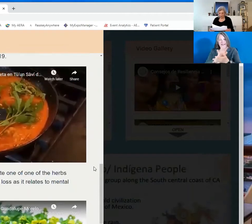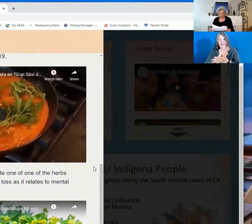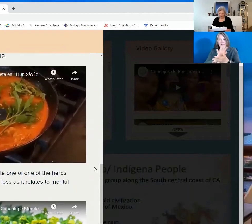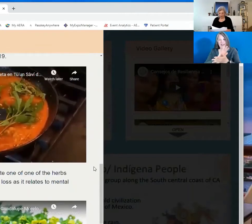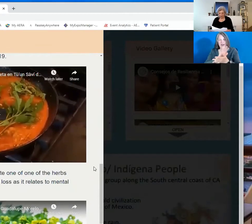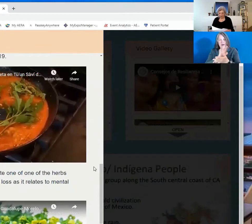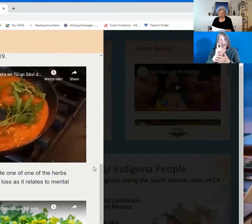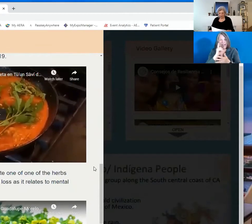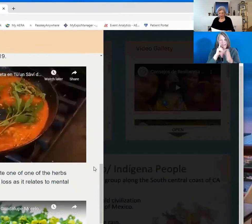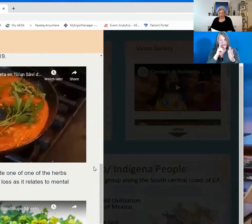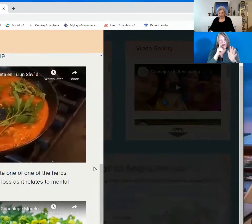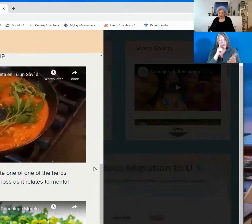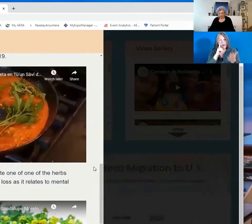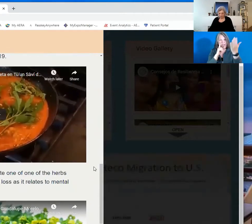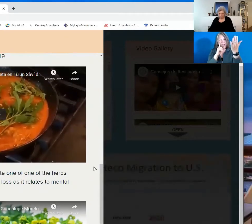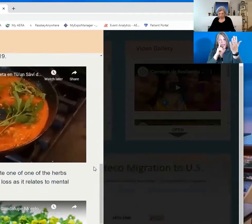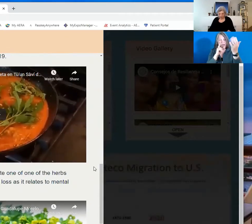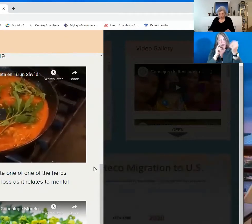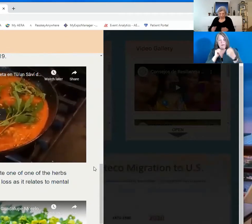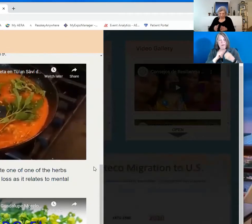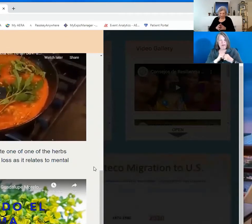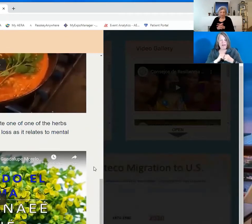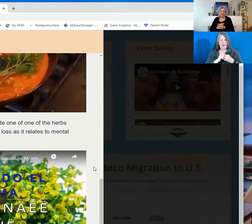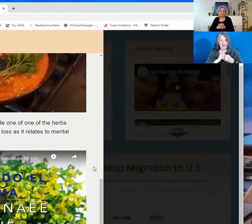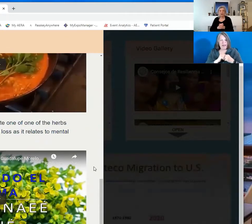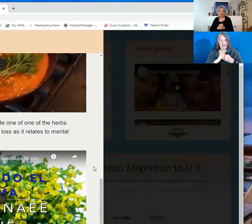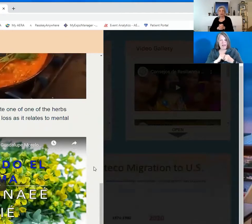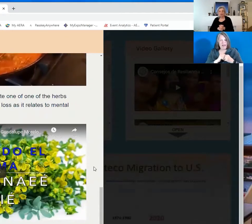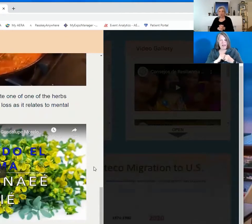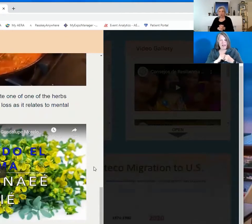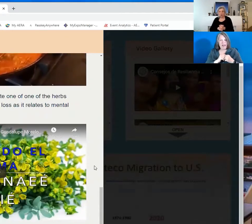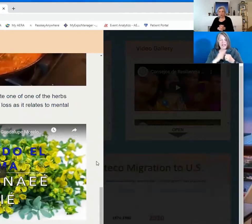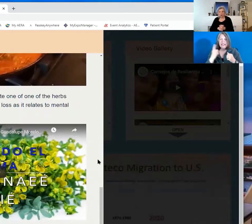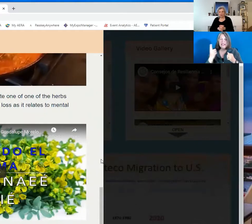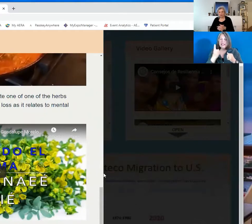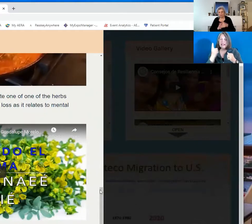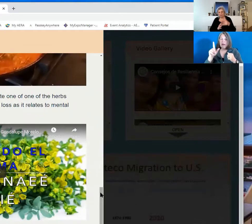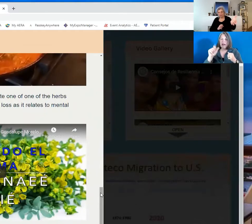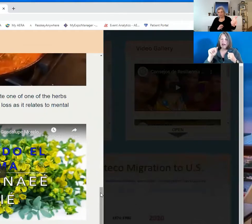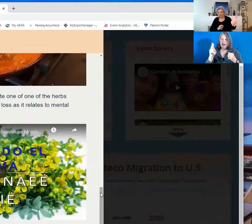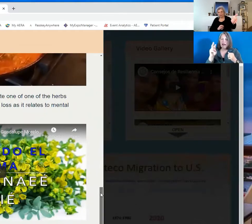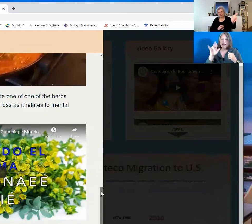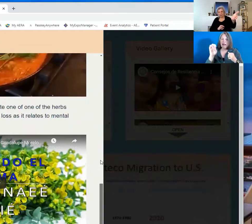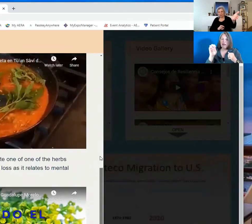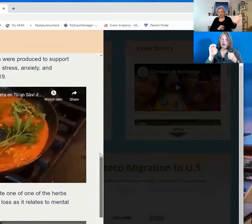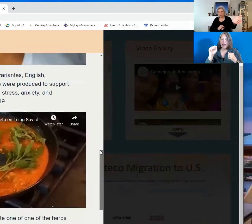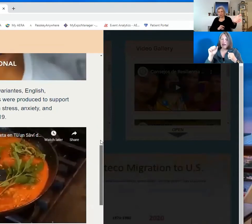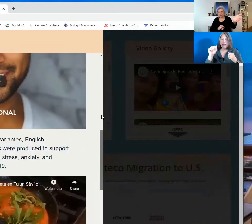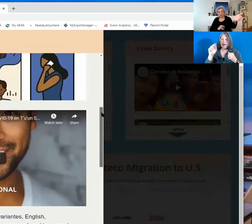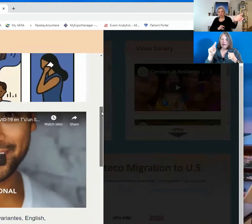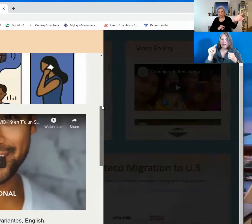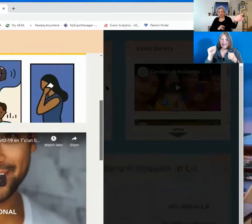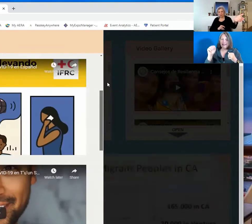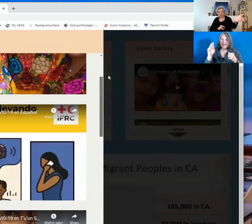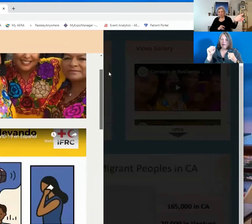believe, already up, one of our colleagues, Laurie Santamaria, who